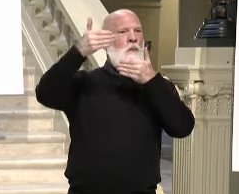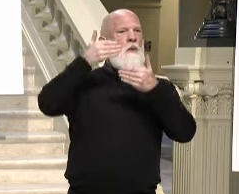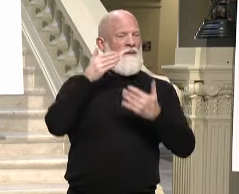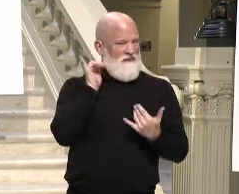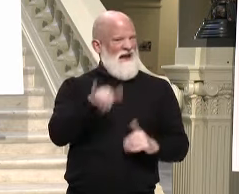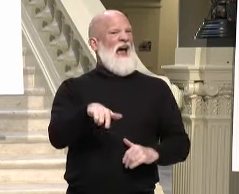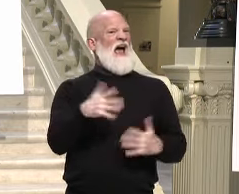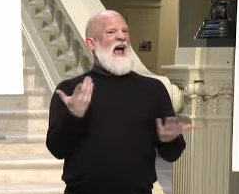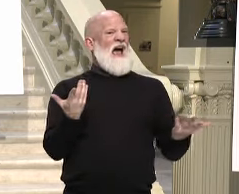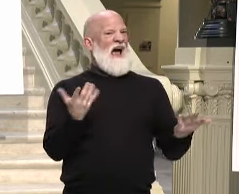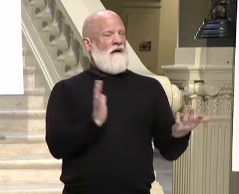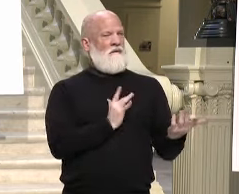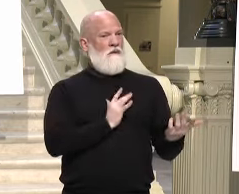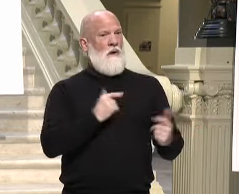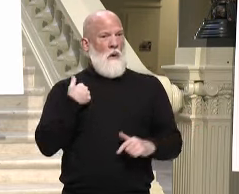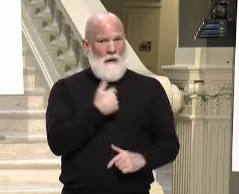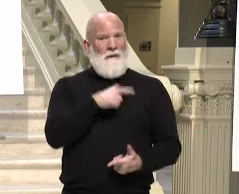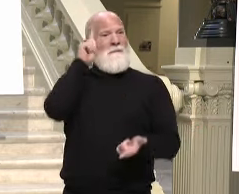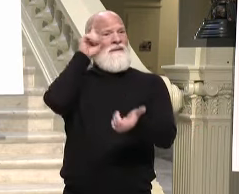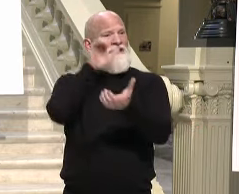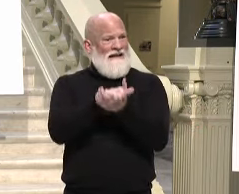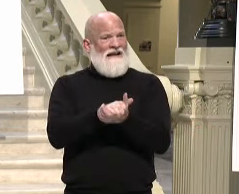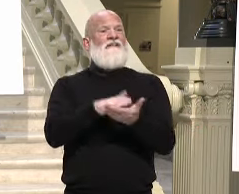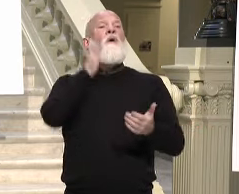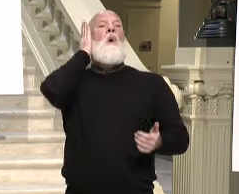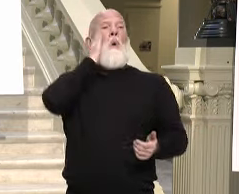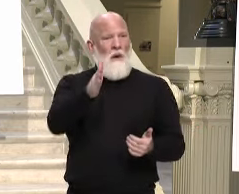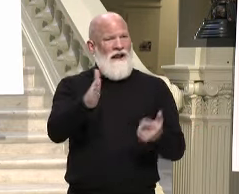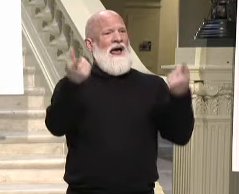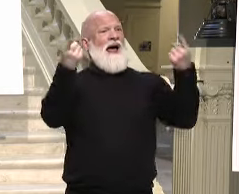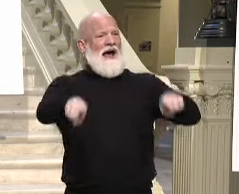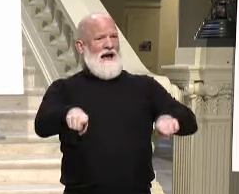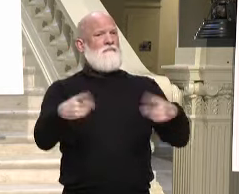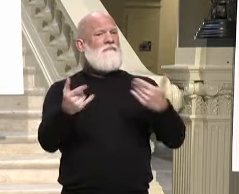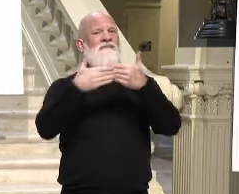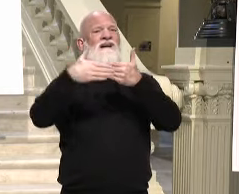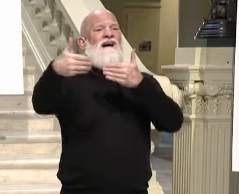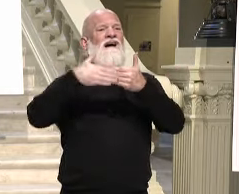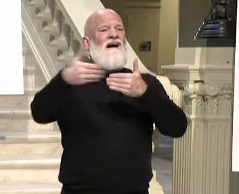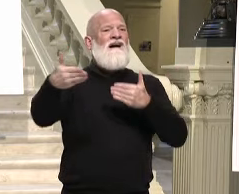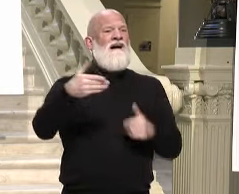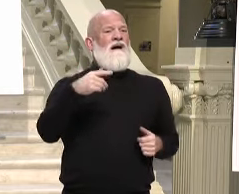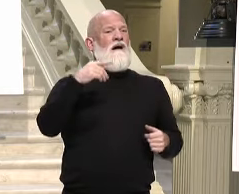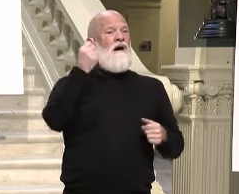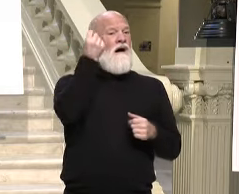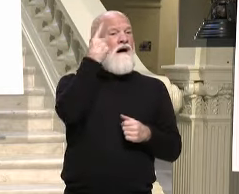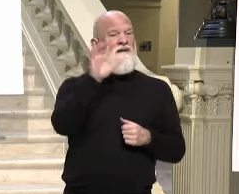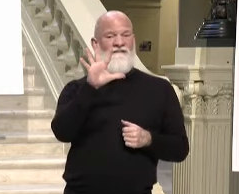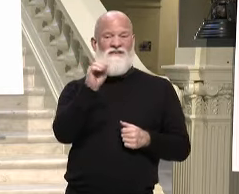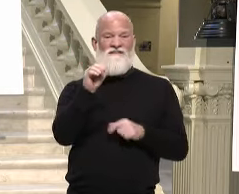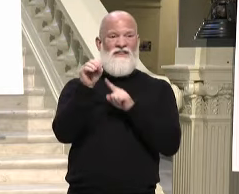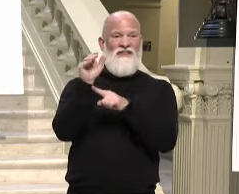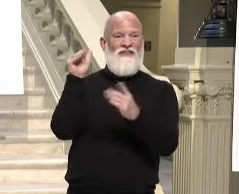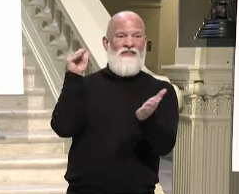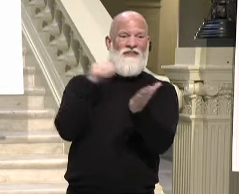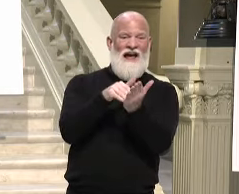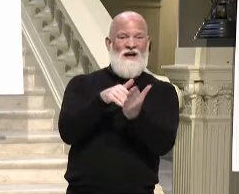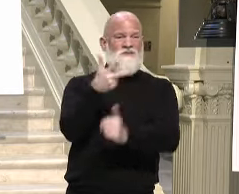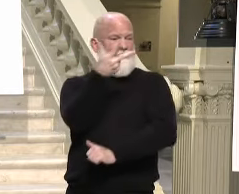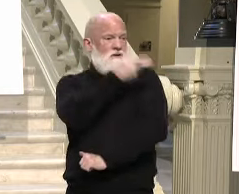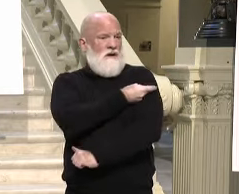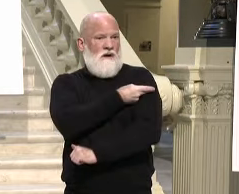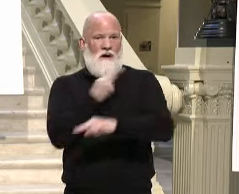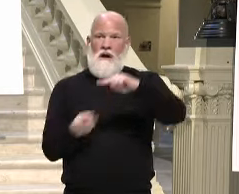get to that point where instead of going up by additional 50,000 doses a week, it's going to go up by 150 or 200